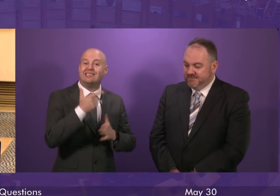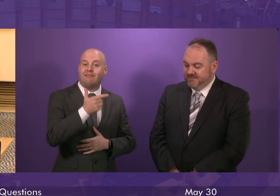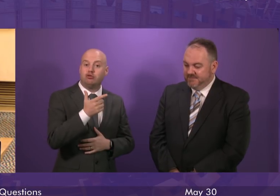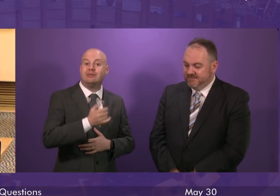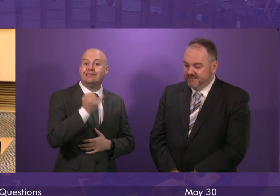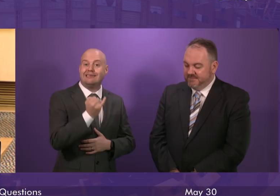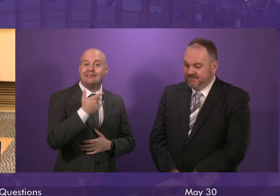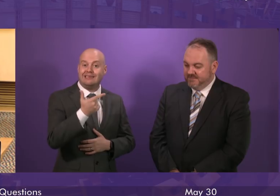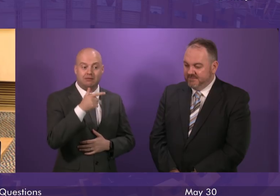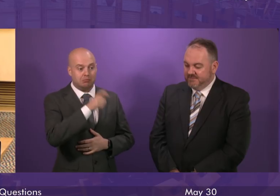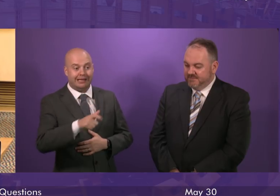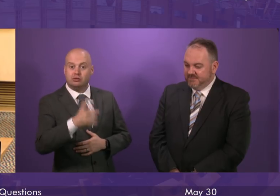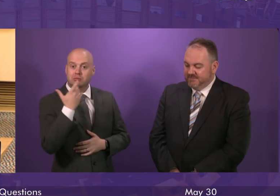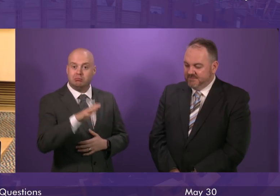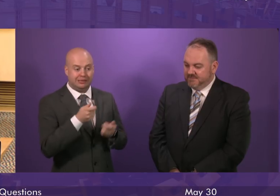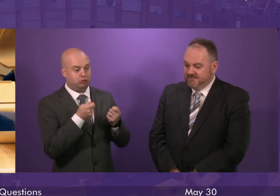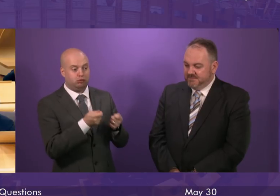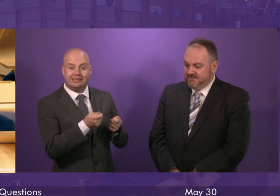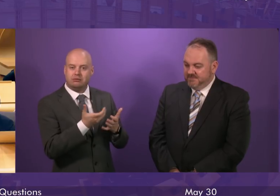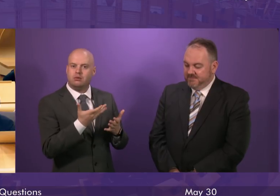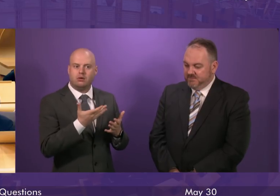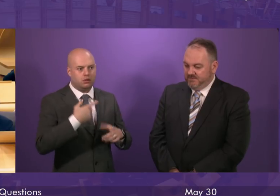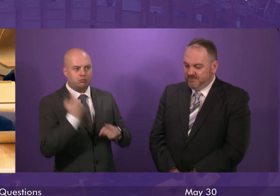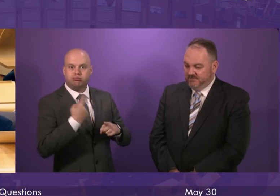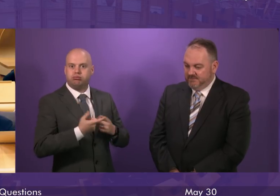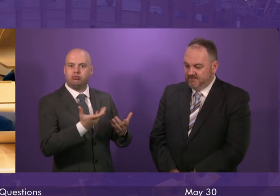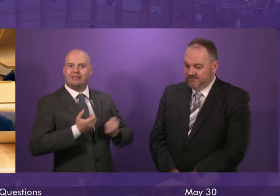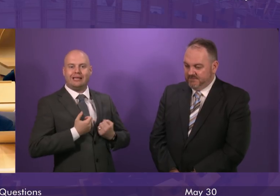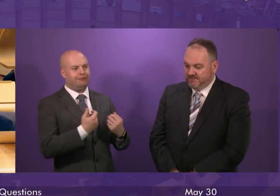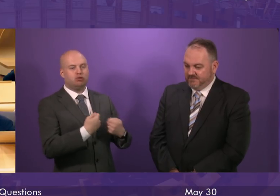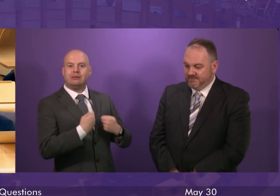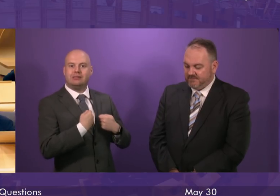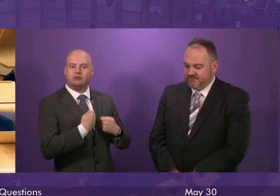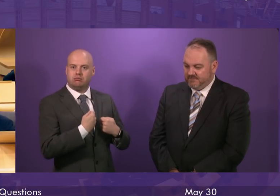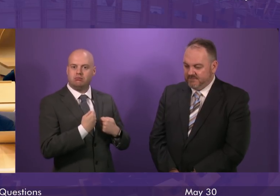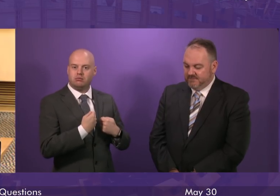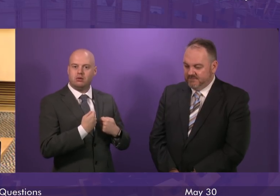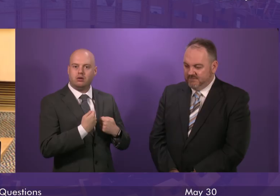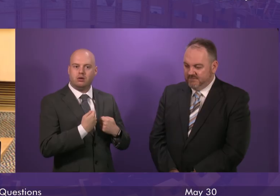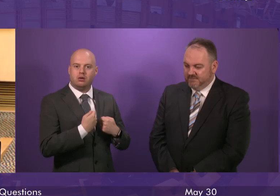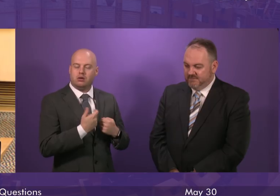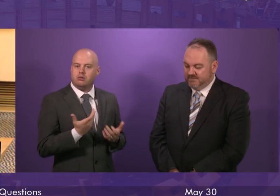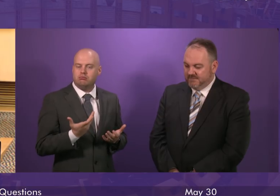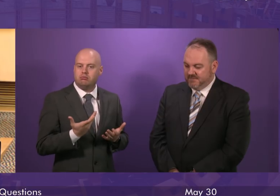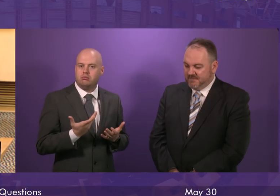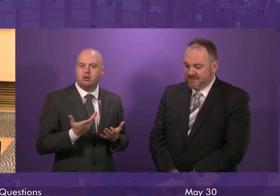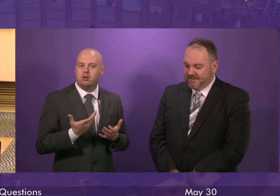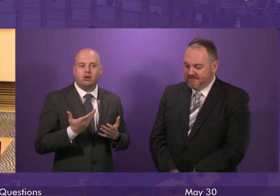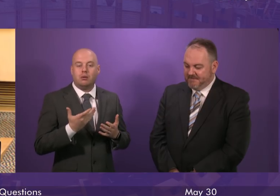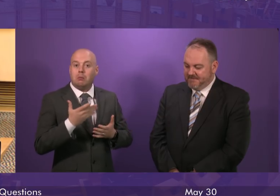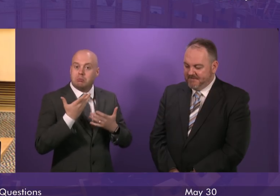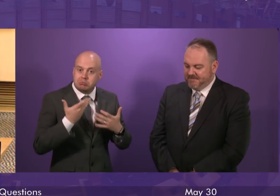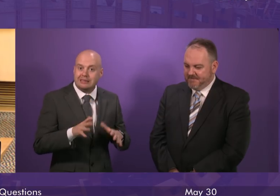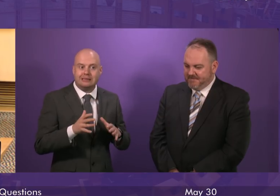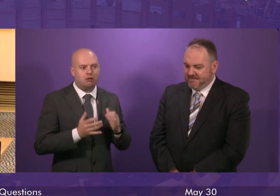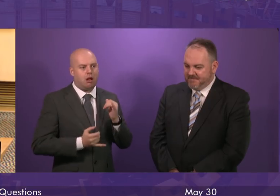patients have been treated within it. Faster treatment than they would be getting otherwise. And of course, there has been in